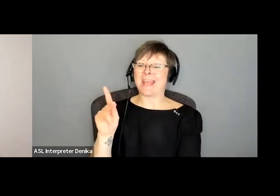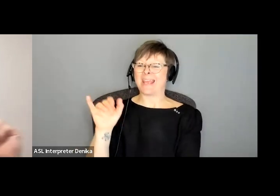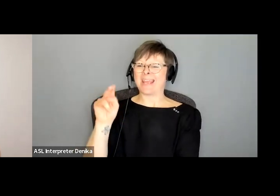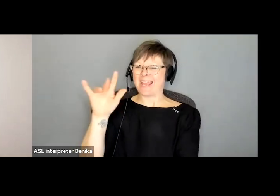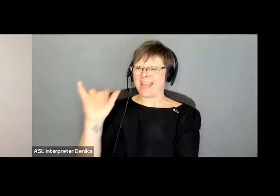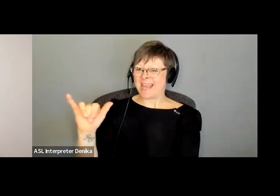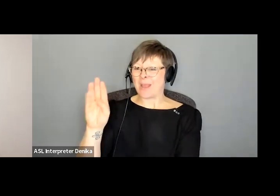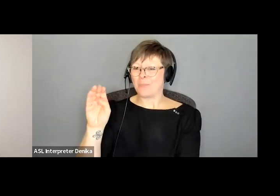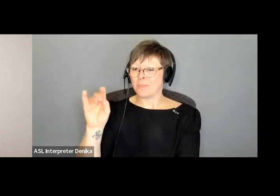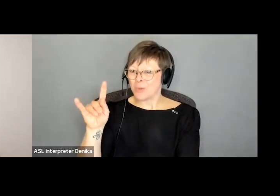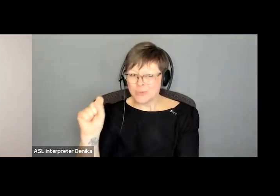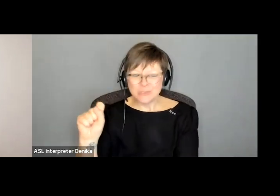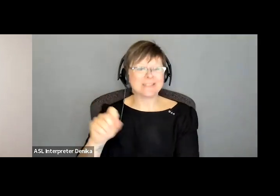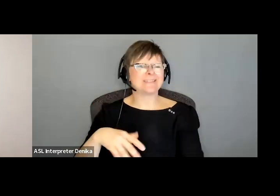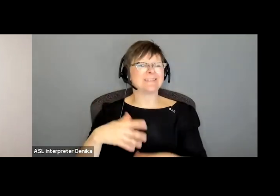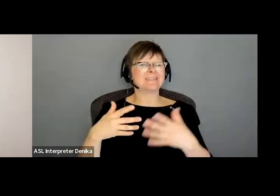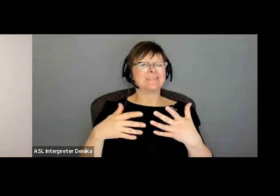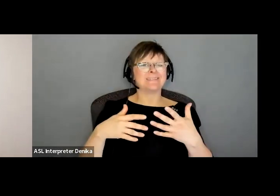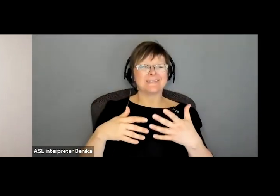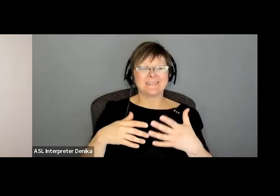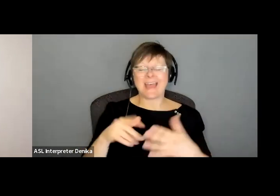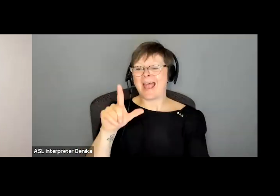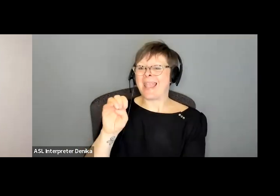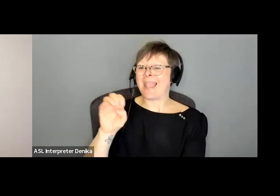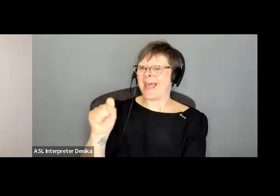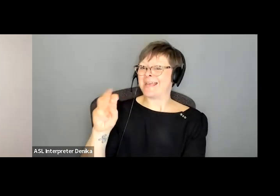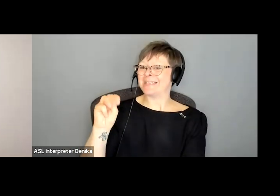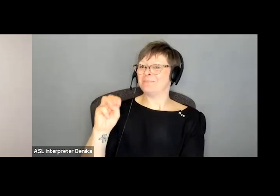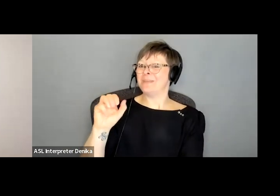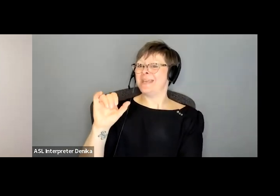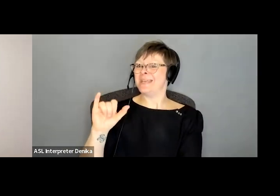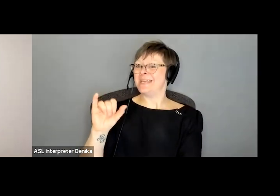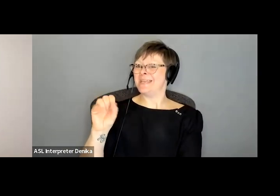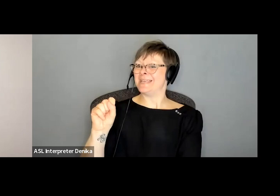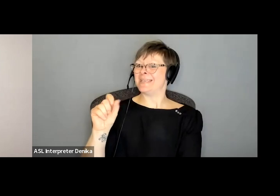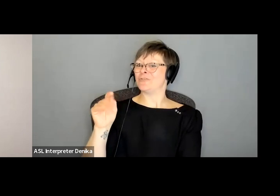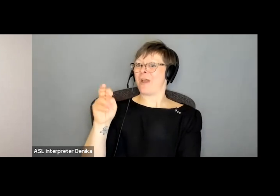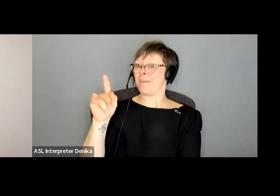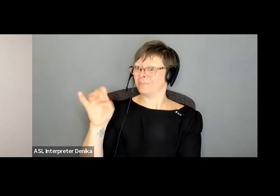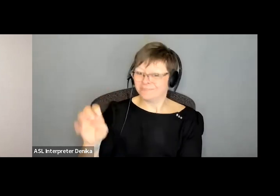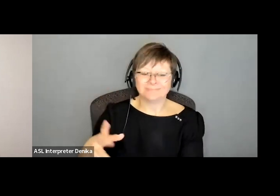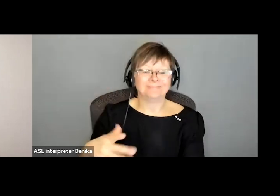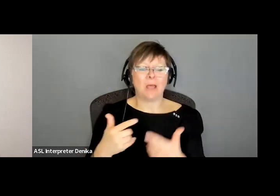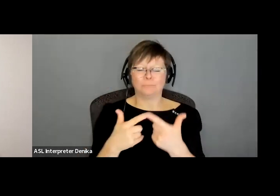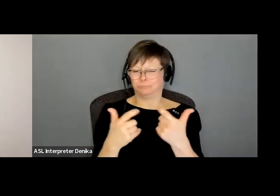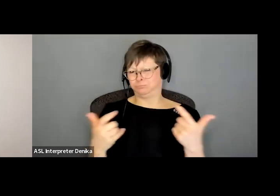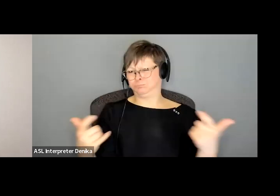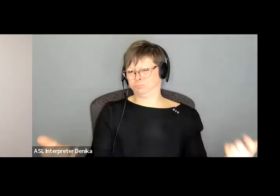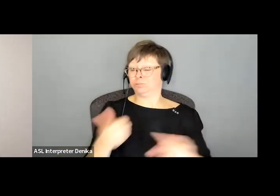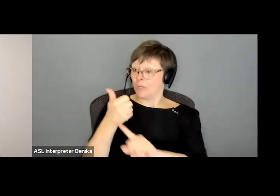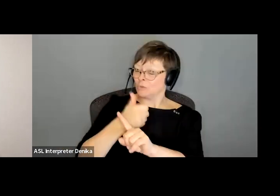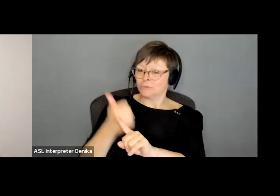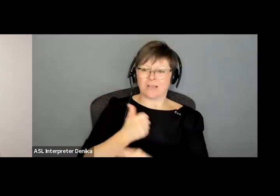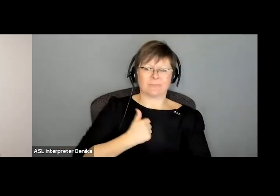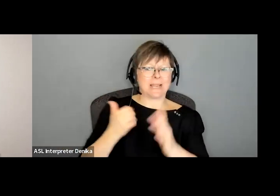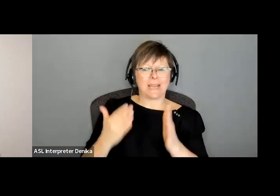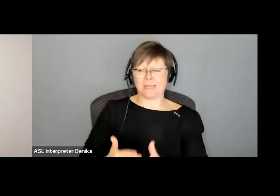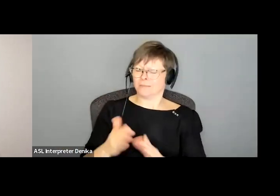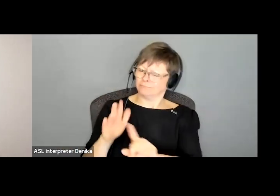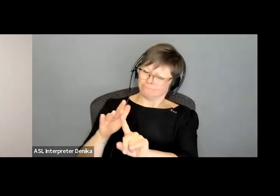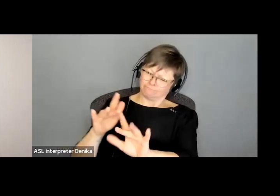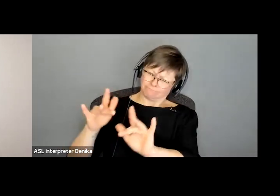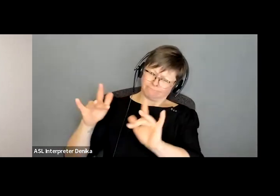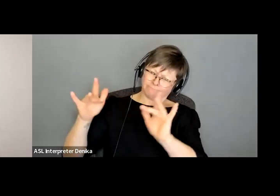mamma mia and the lion king she is a canadian screen award nominee an artios winner